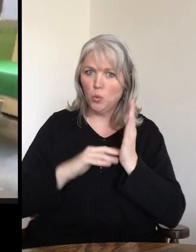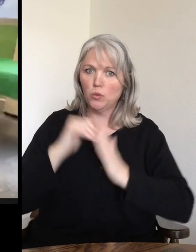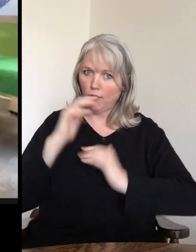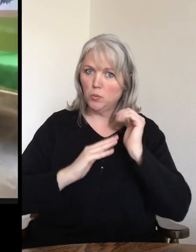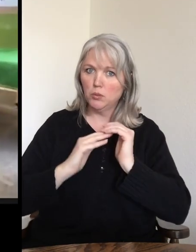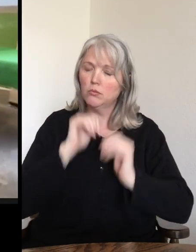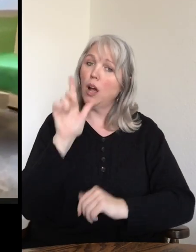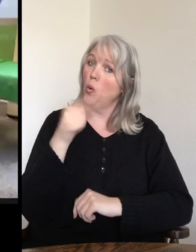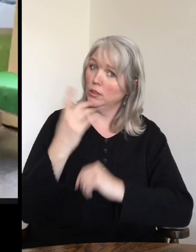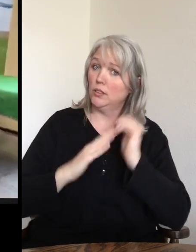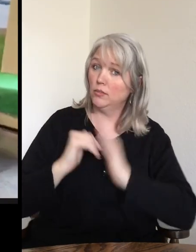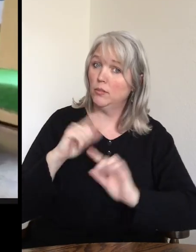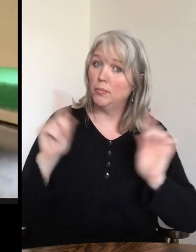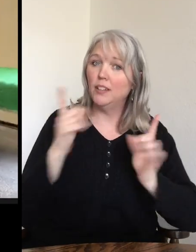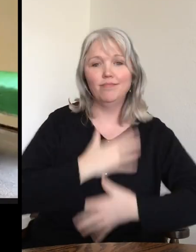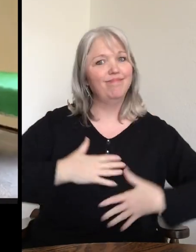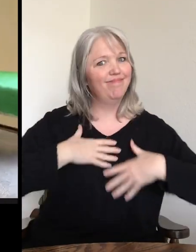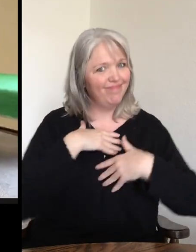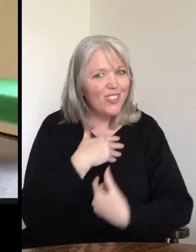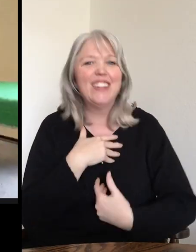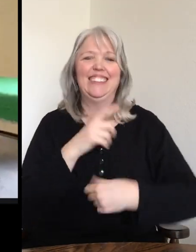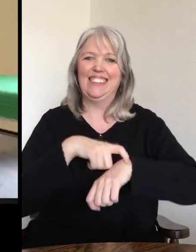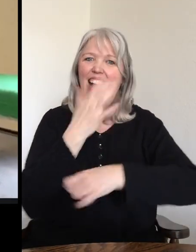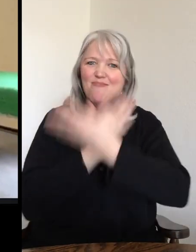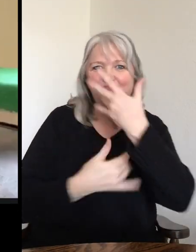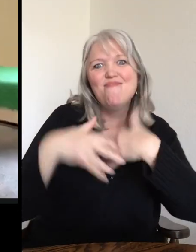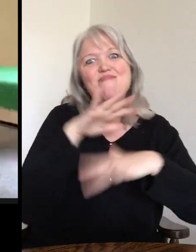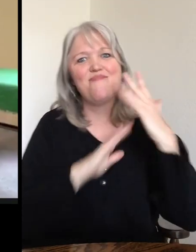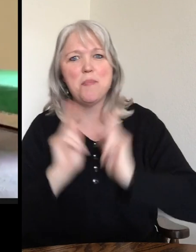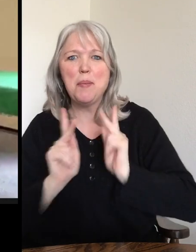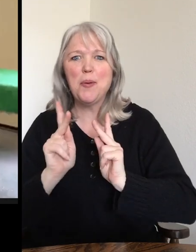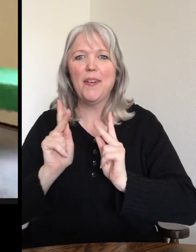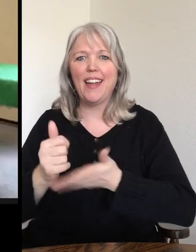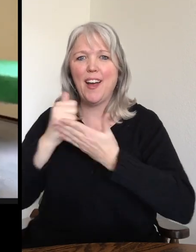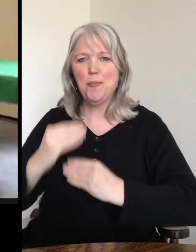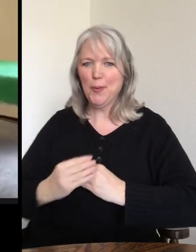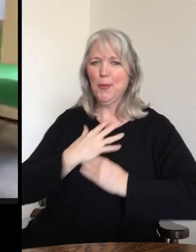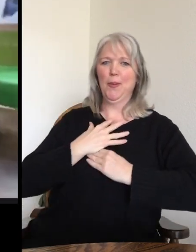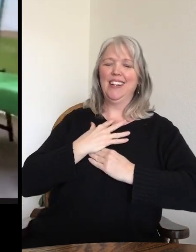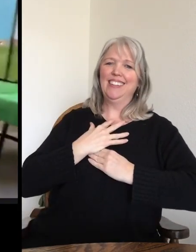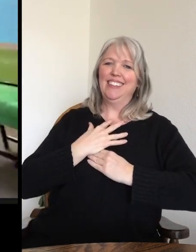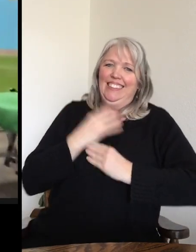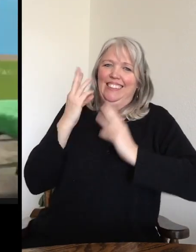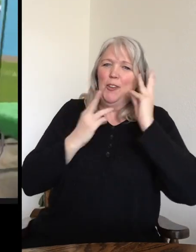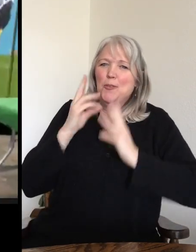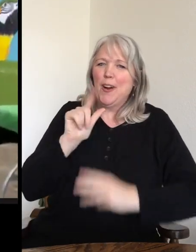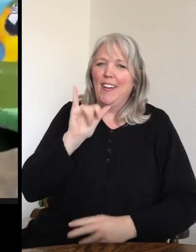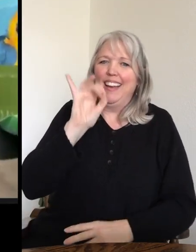they're even not only just comfortable but enjoying the time spending with people to inspire them with wildlife, with these up close encounters.